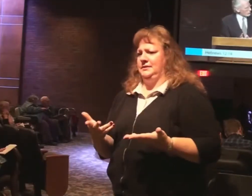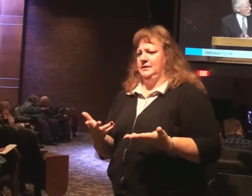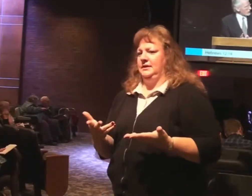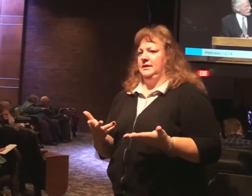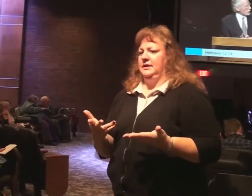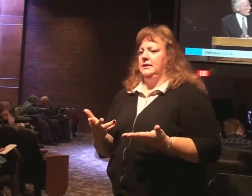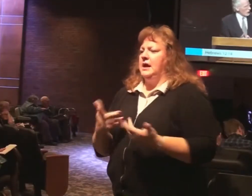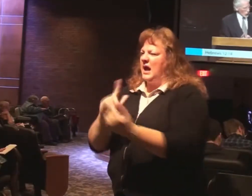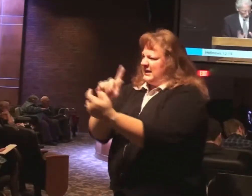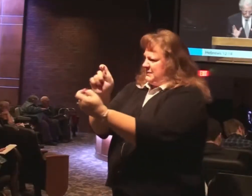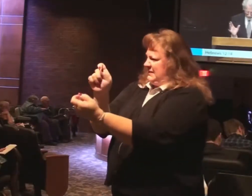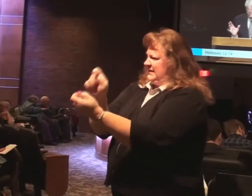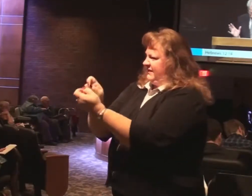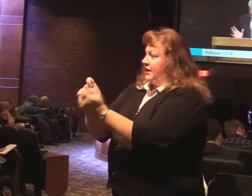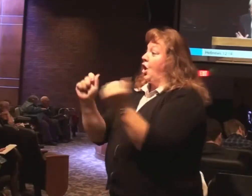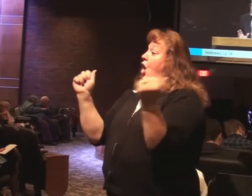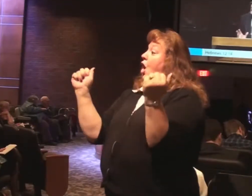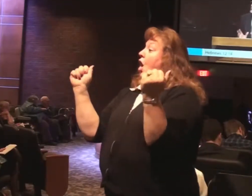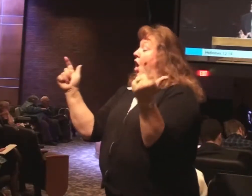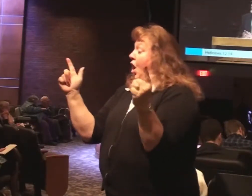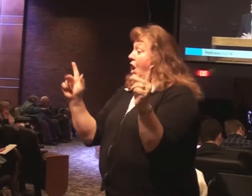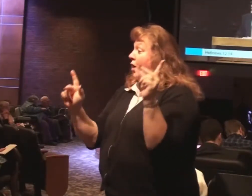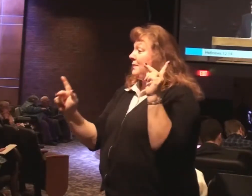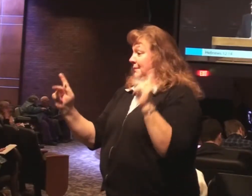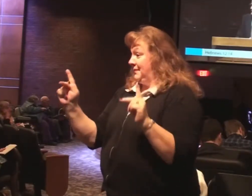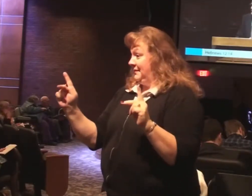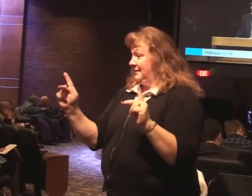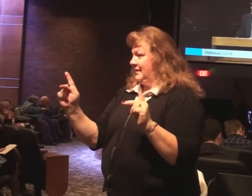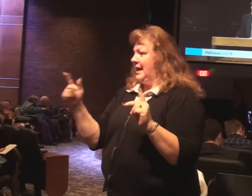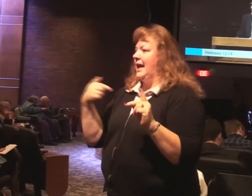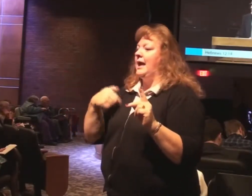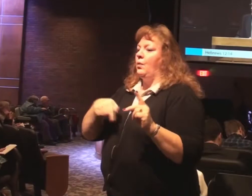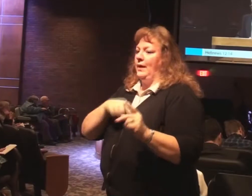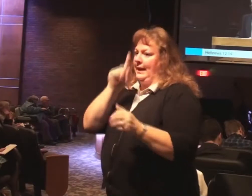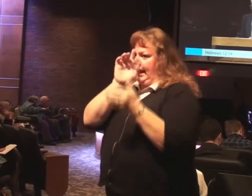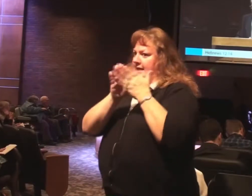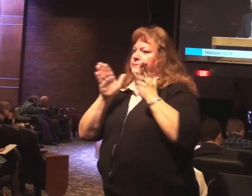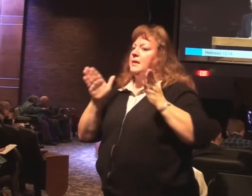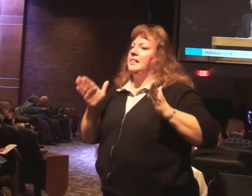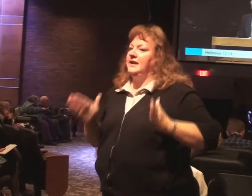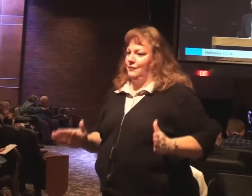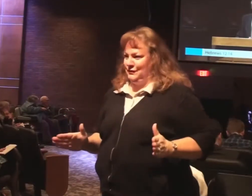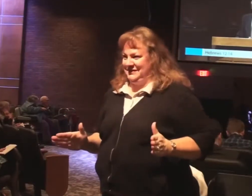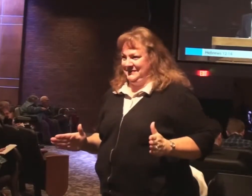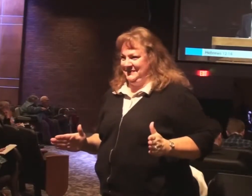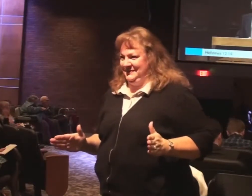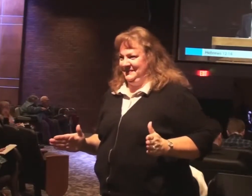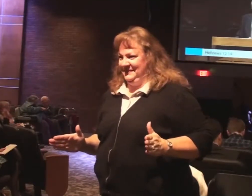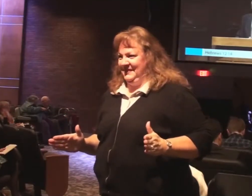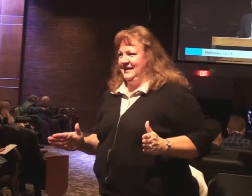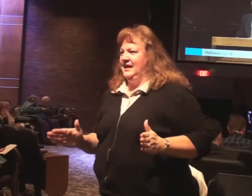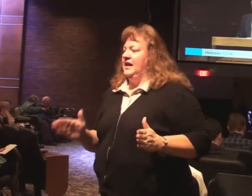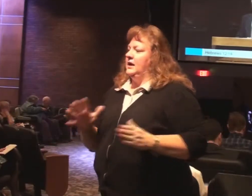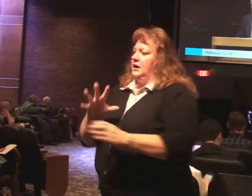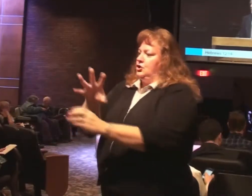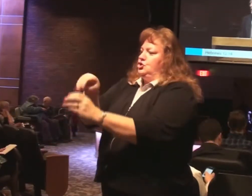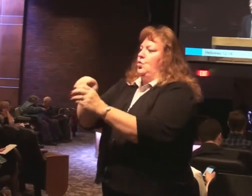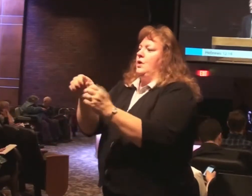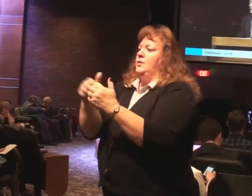Particularly all men. In the framework of believers. The context makes that clear. As he joins it with the sanctification.